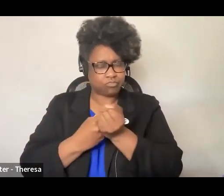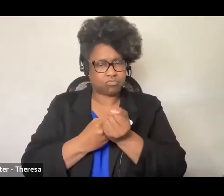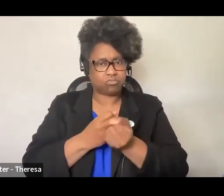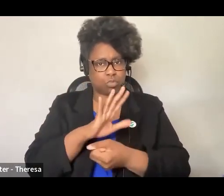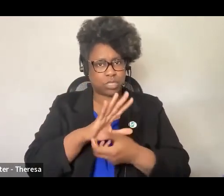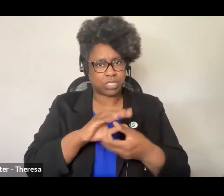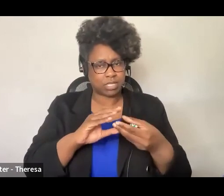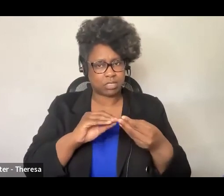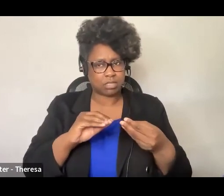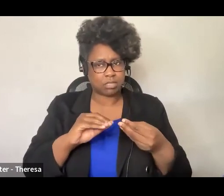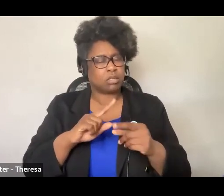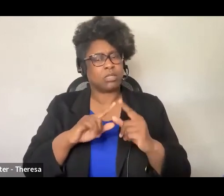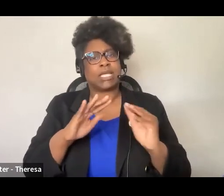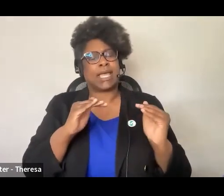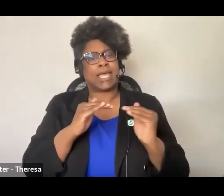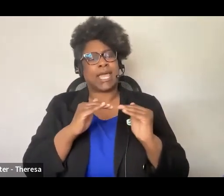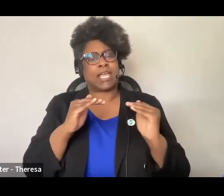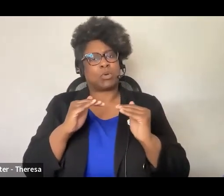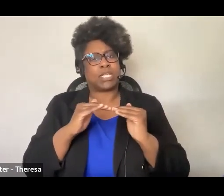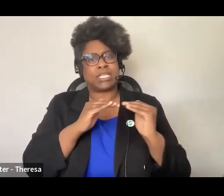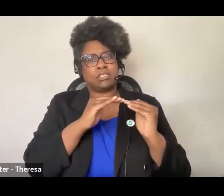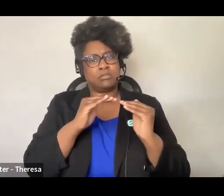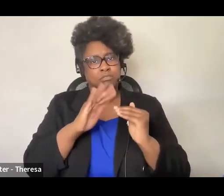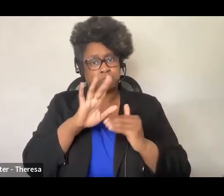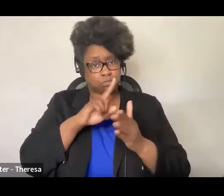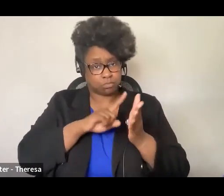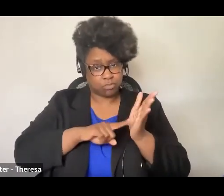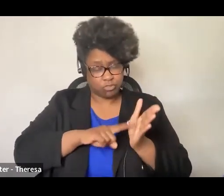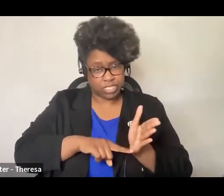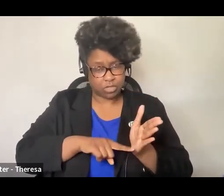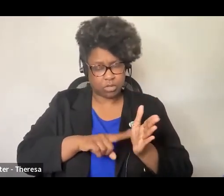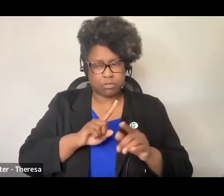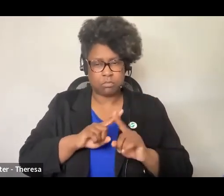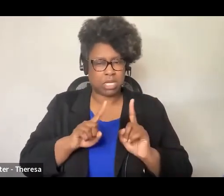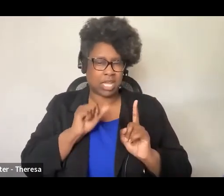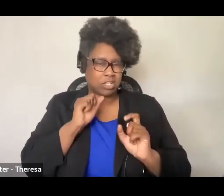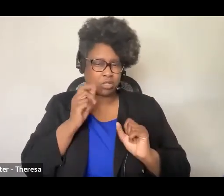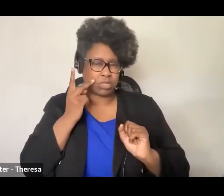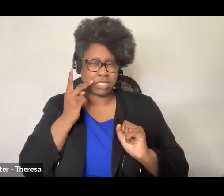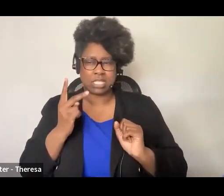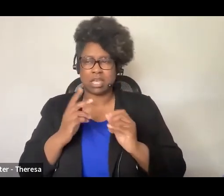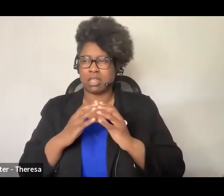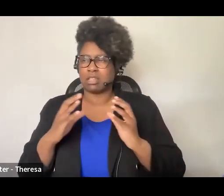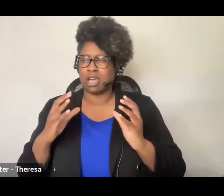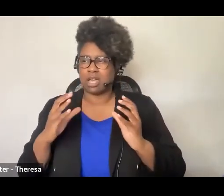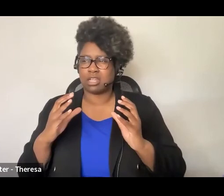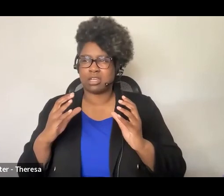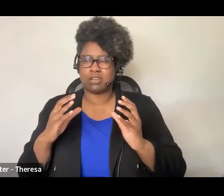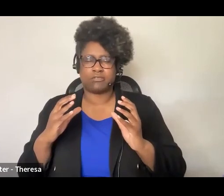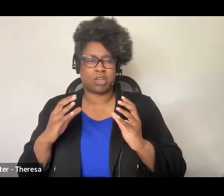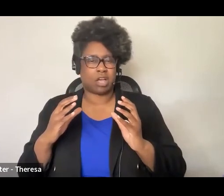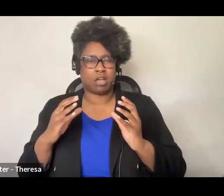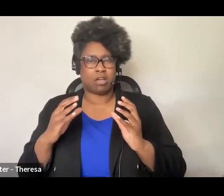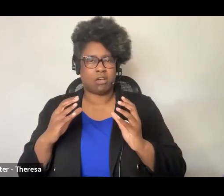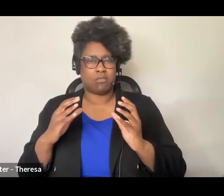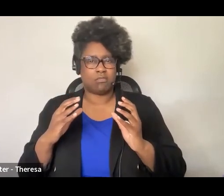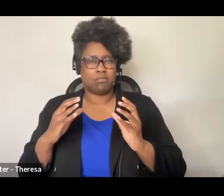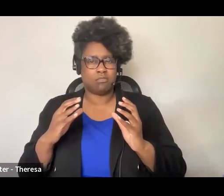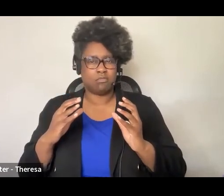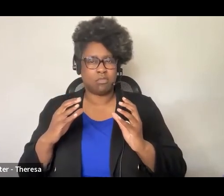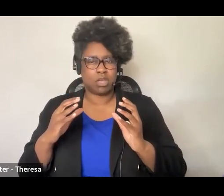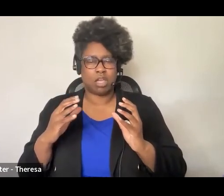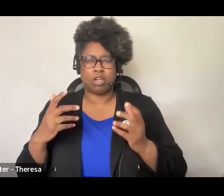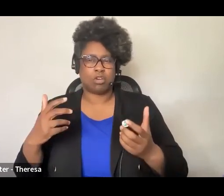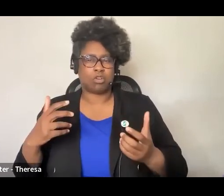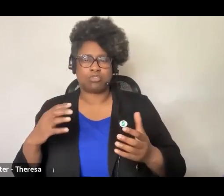equity you talk about equity in your research but I don't see a lot of crossover in using black